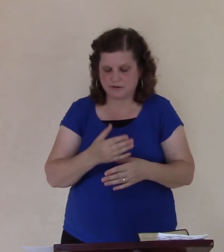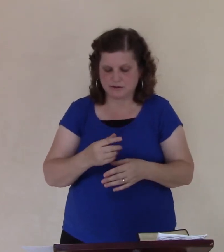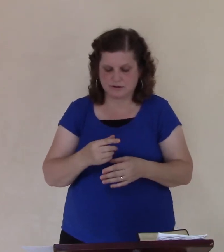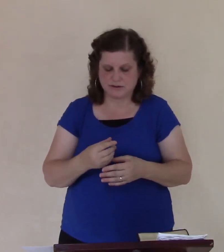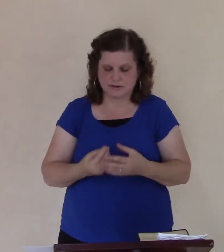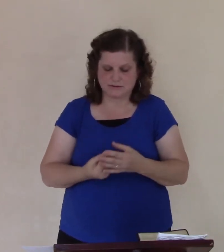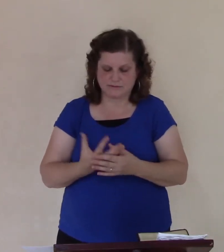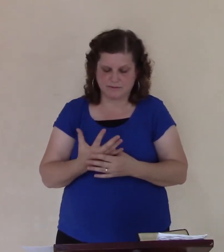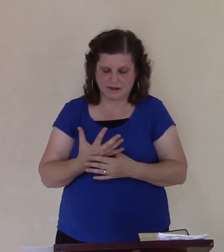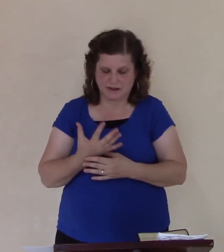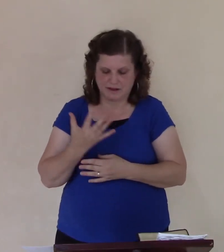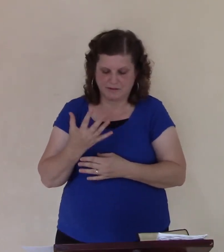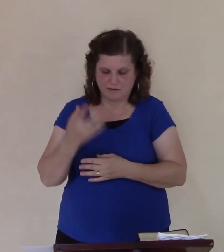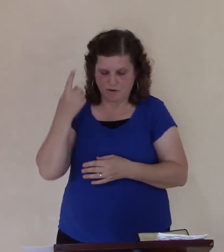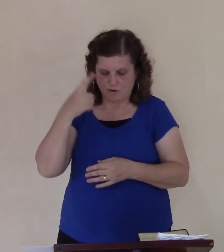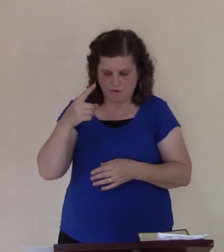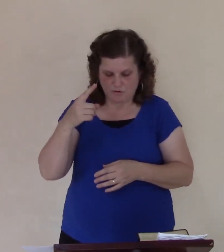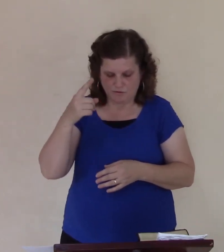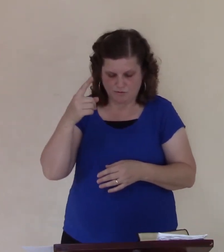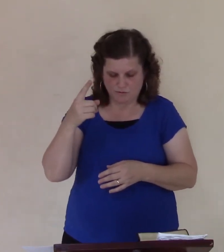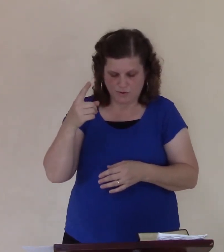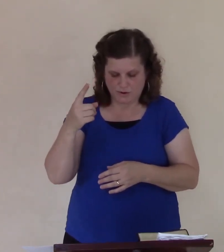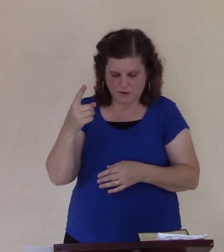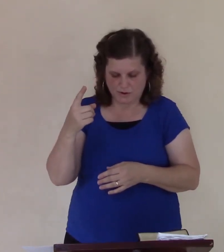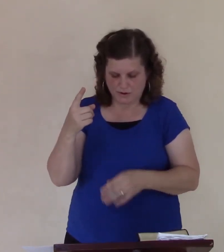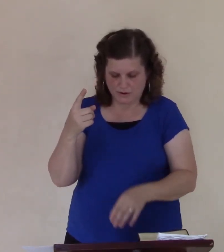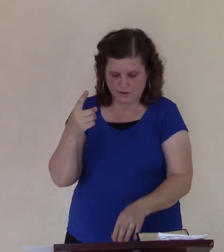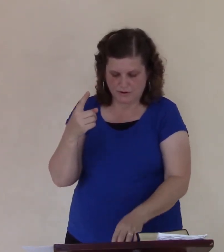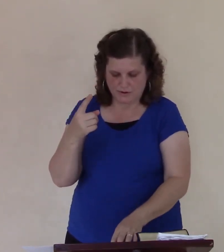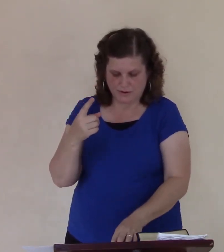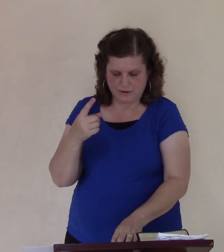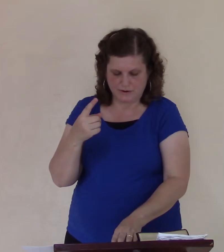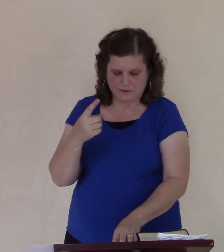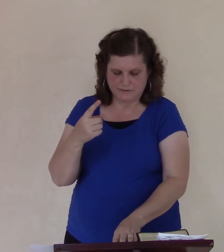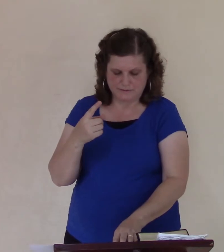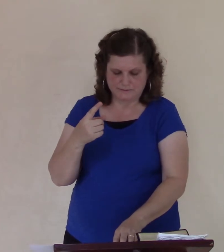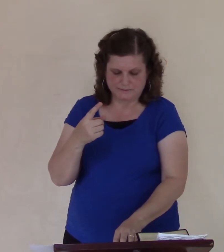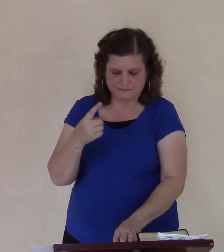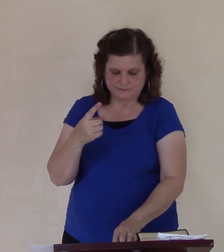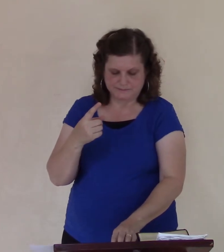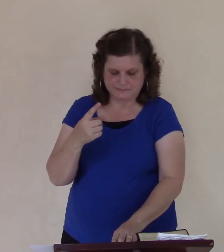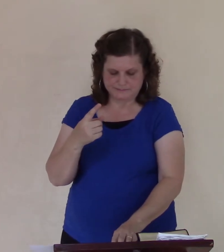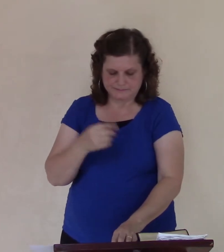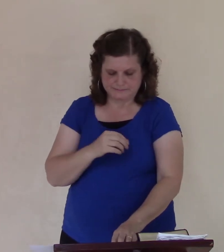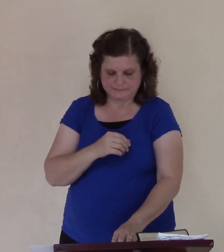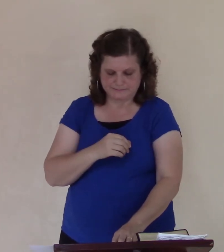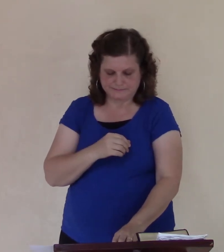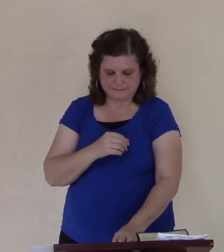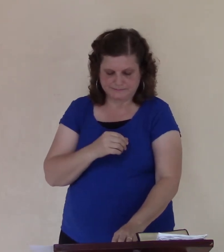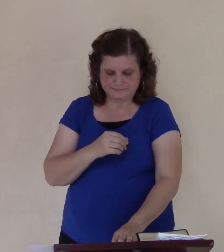thousand persons, that cannot discern between the right hand, and the left, and also the right hand.